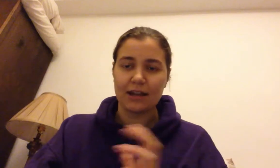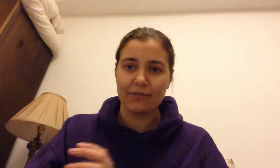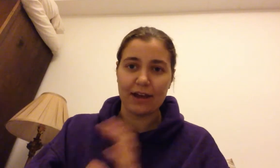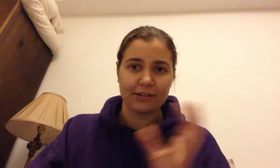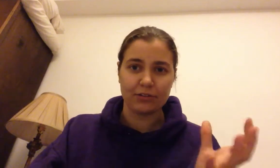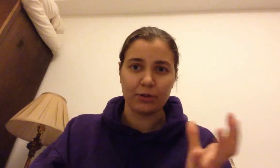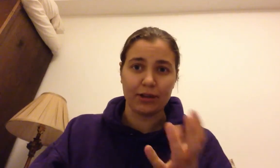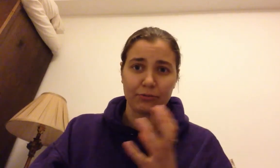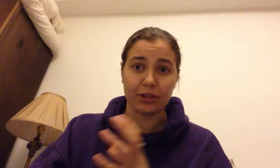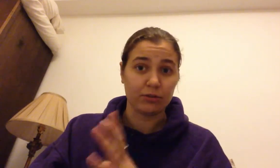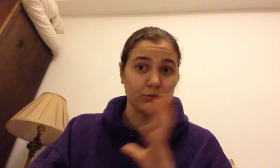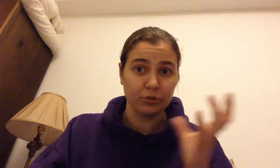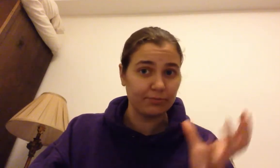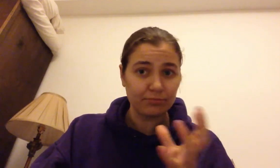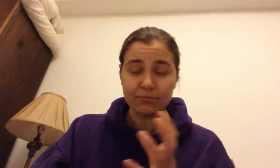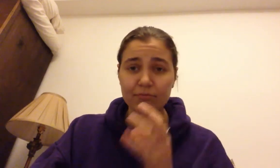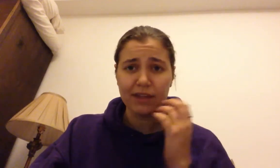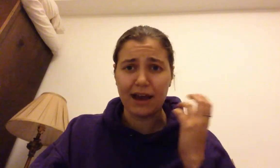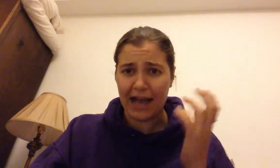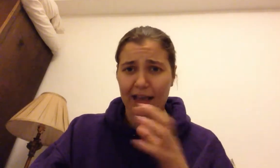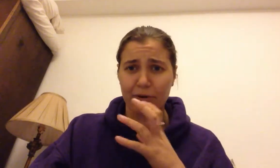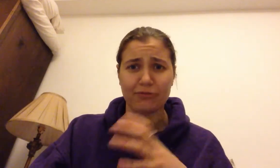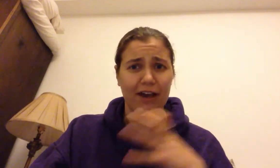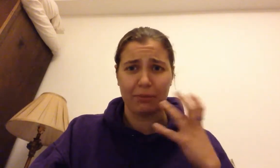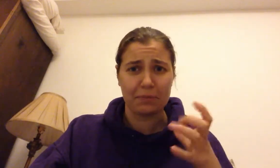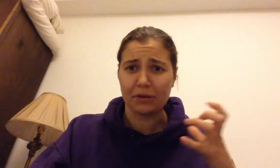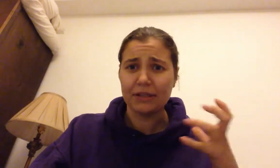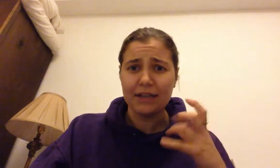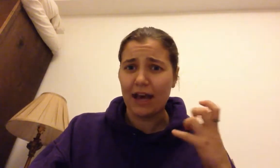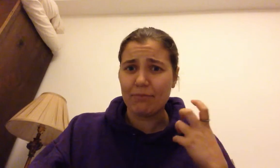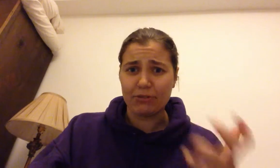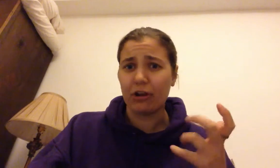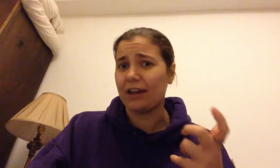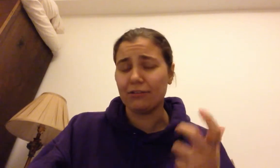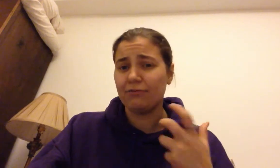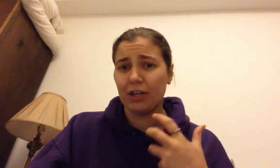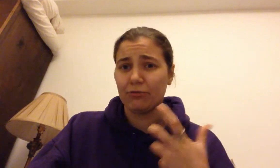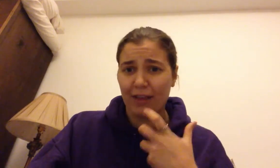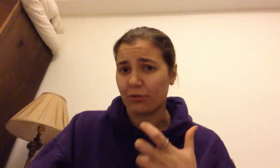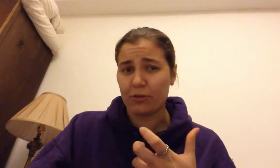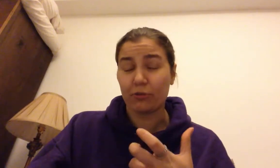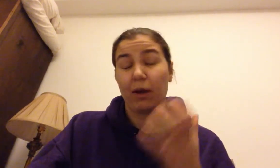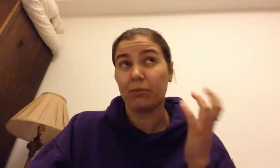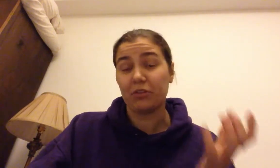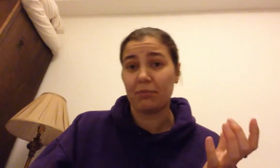access to a lot of really cool, uh, high profile people, um, in trying to, you know, wrestle with those problems. So that'd be good.